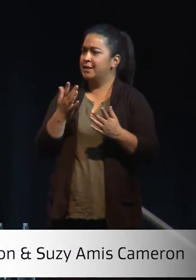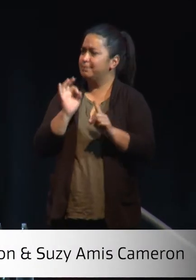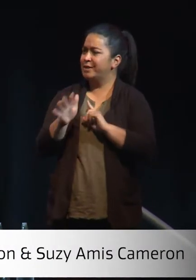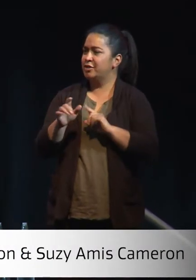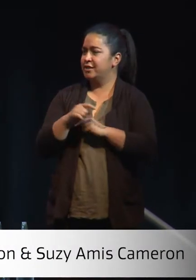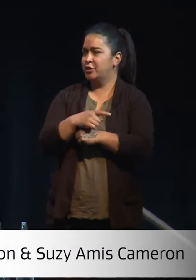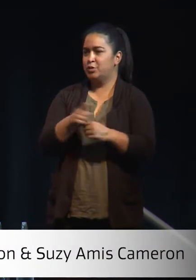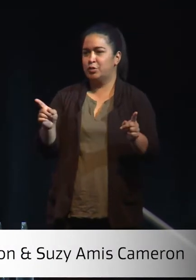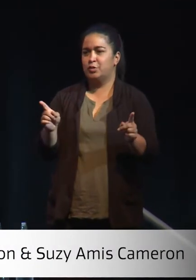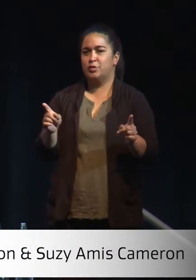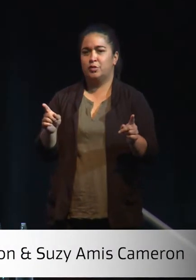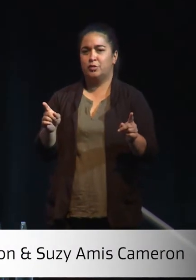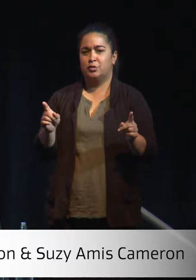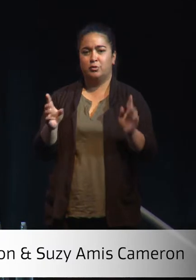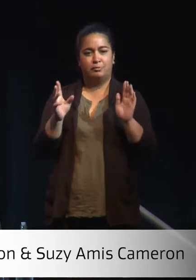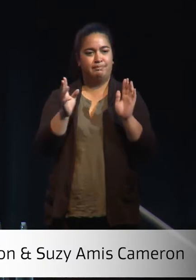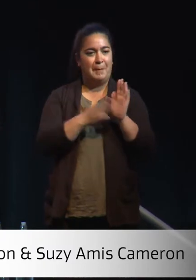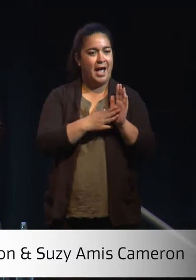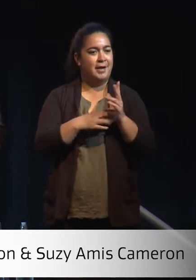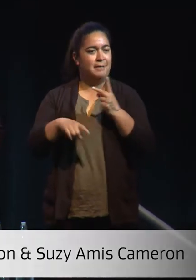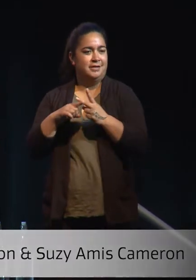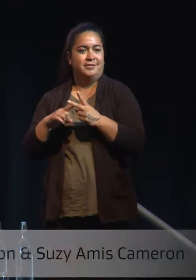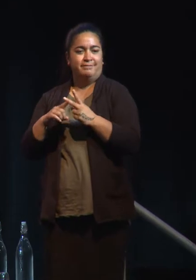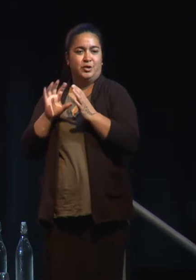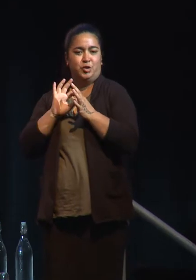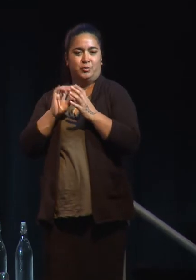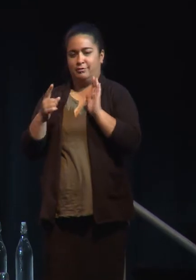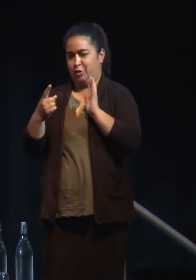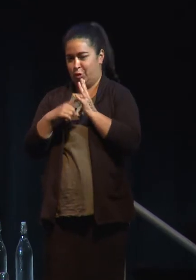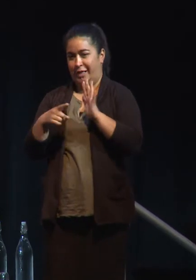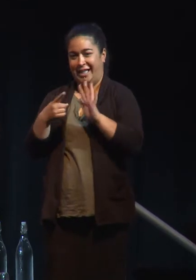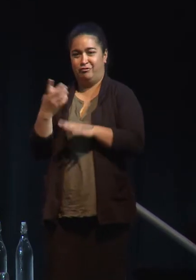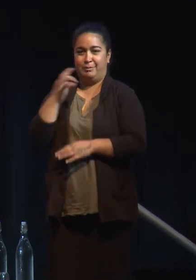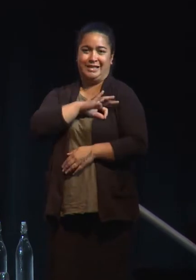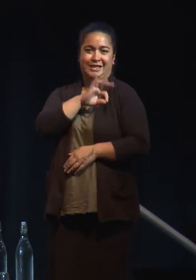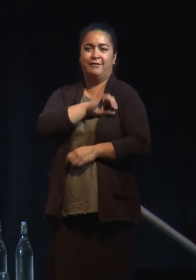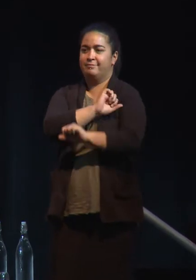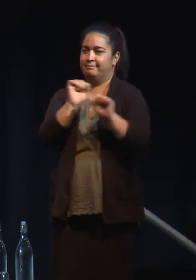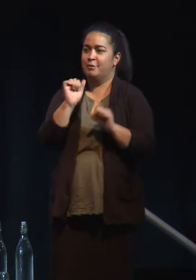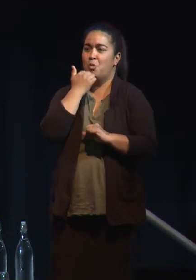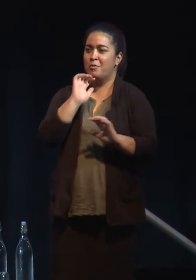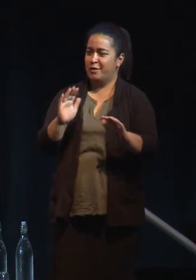Mark and the Iwi representatives for your warm welcome.